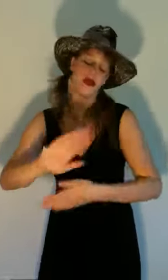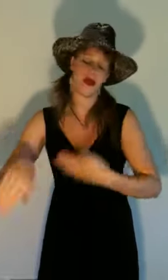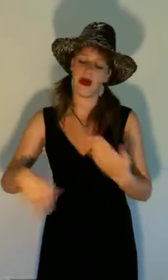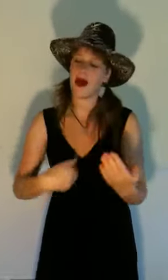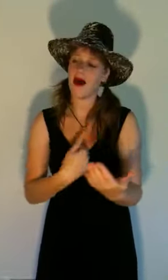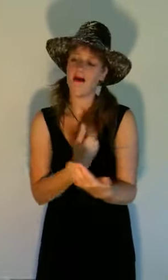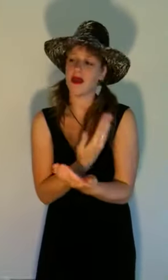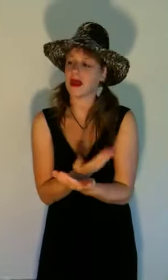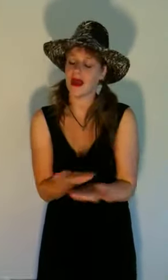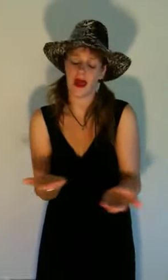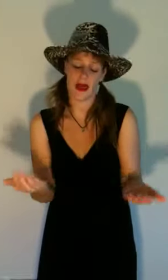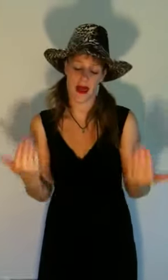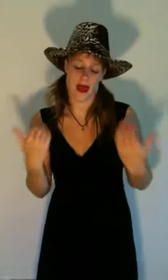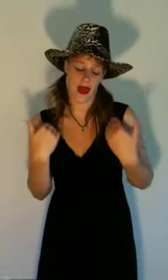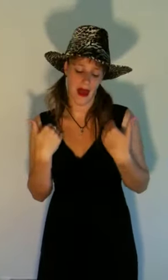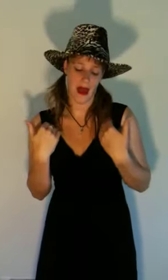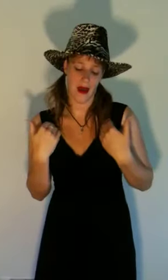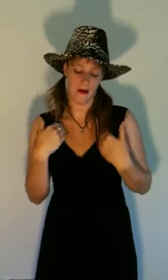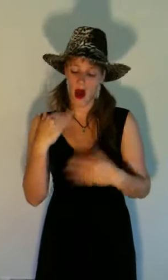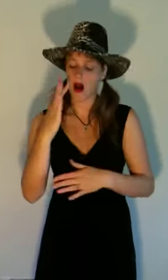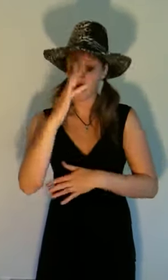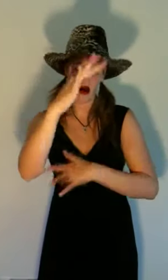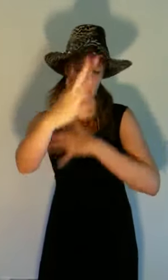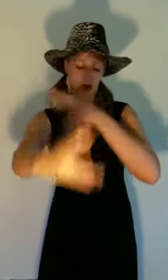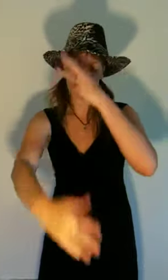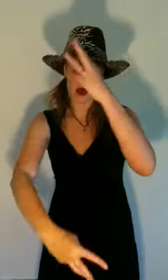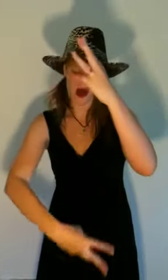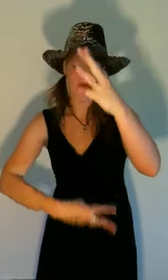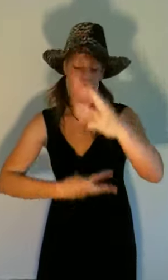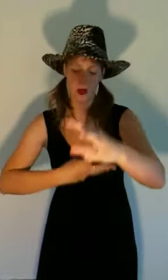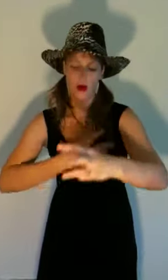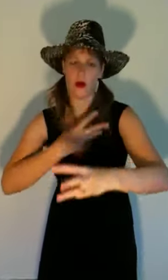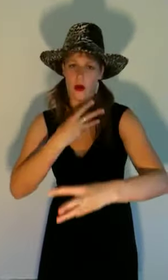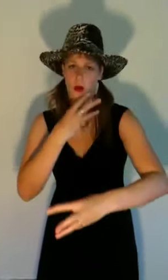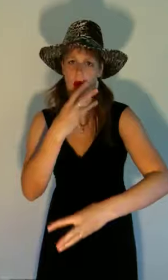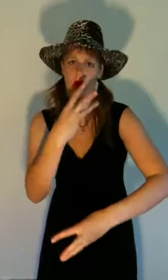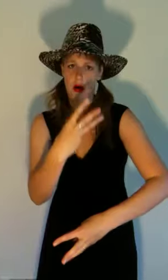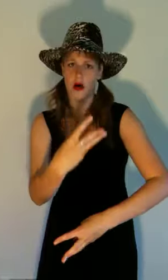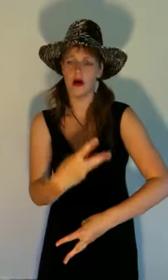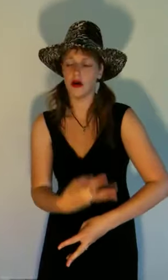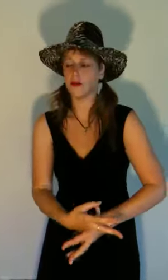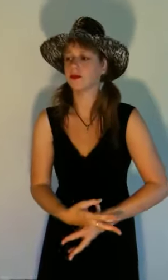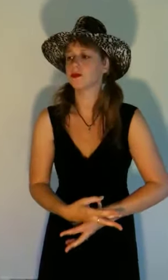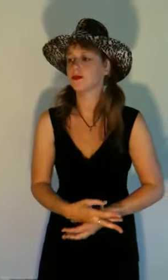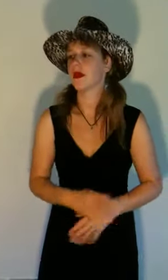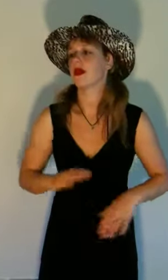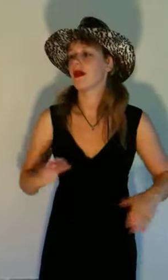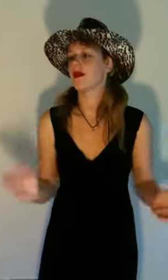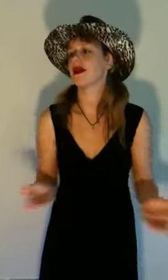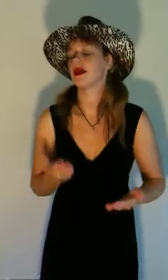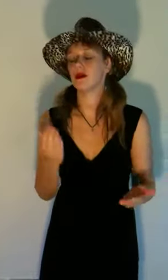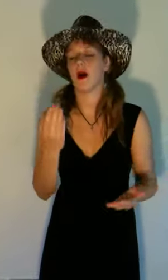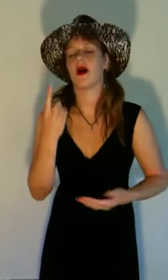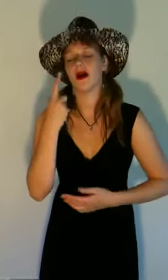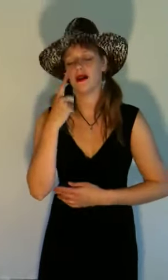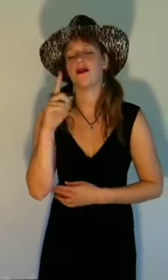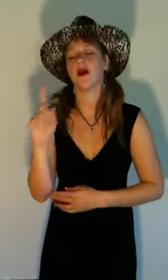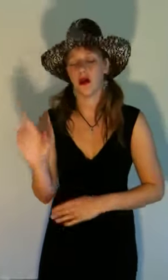they had All around the world This one's for the